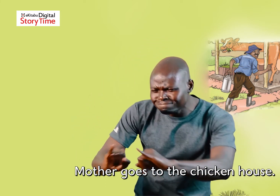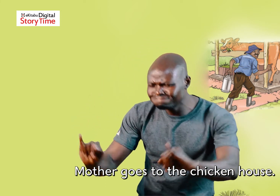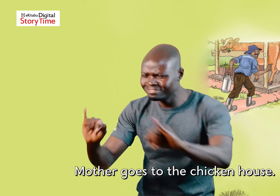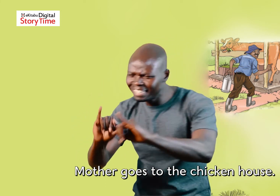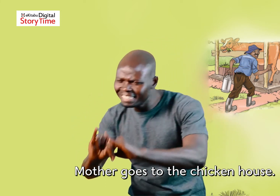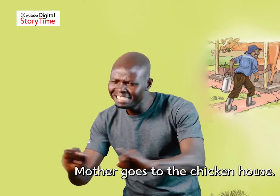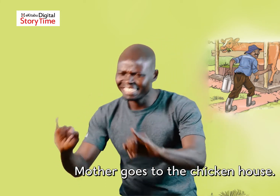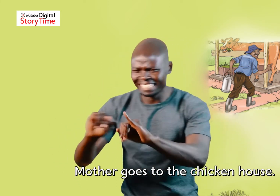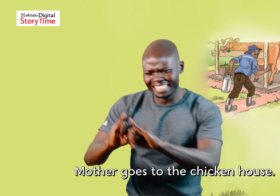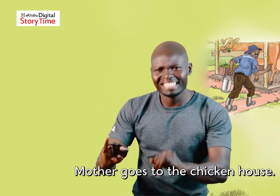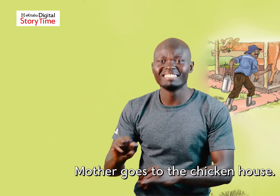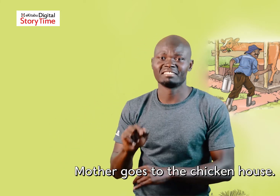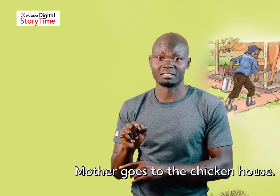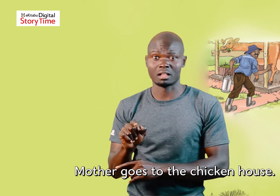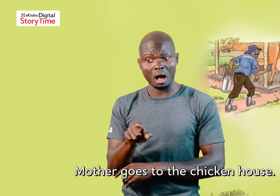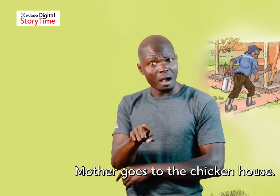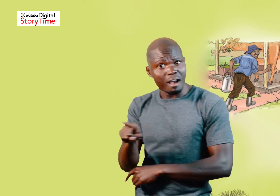Mother goes to the chicken house